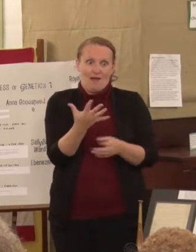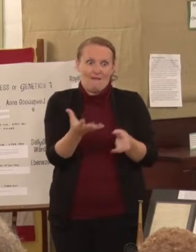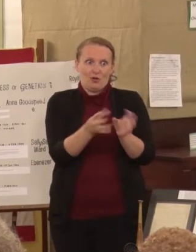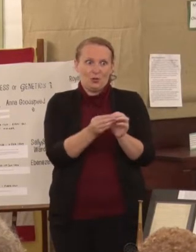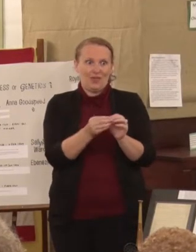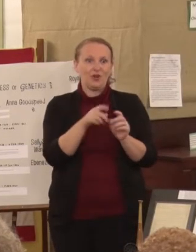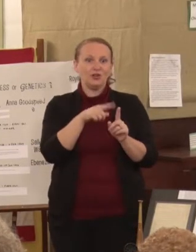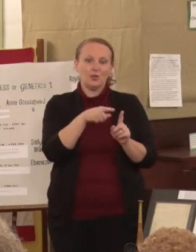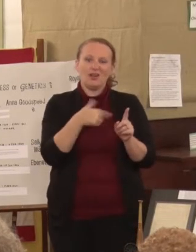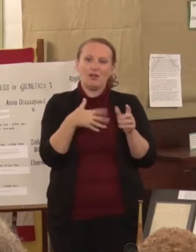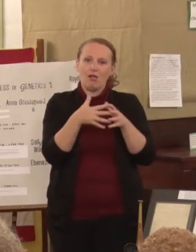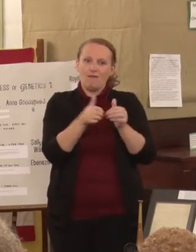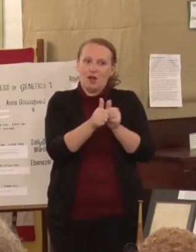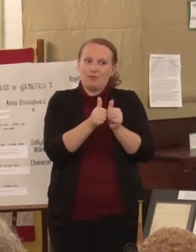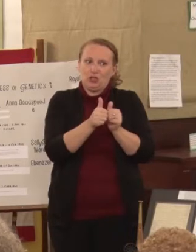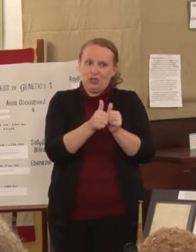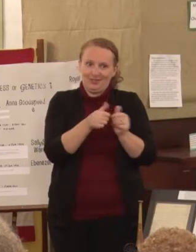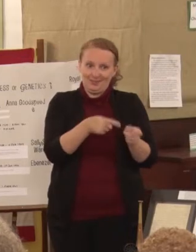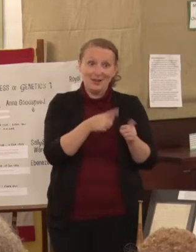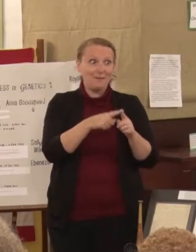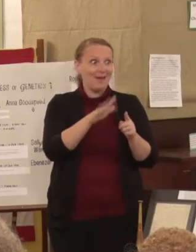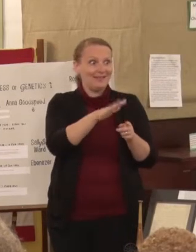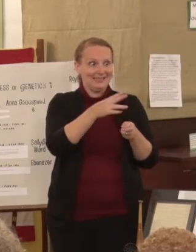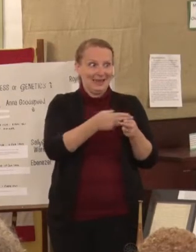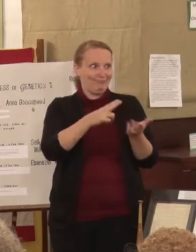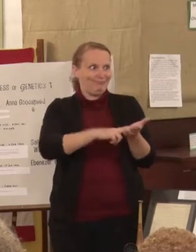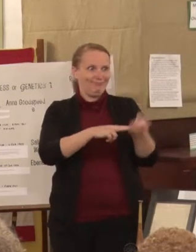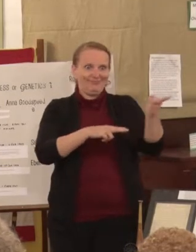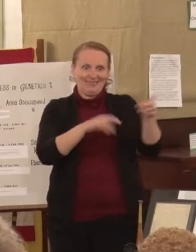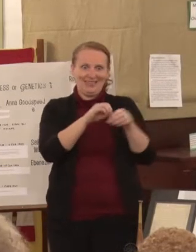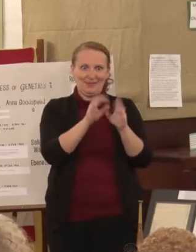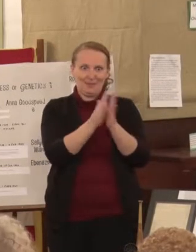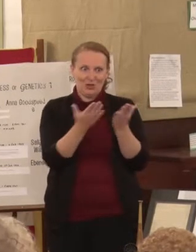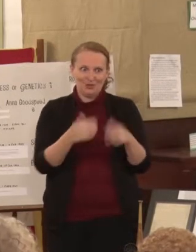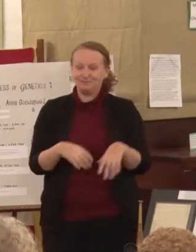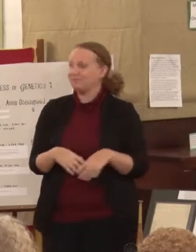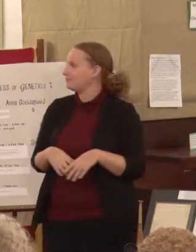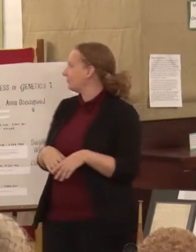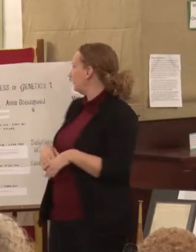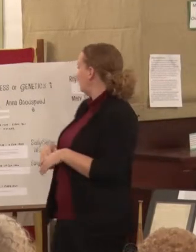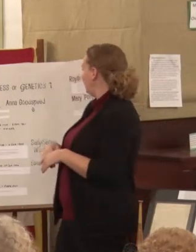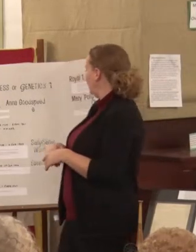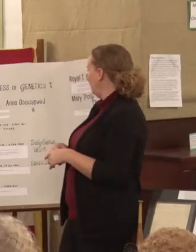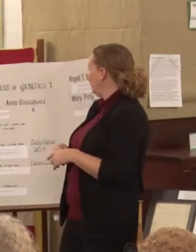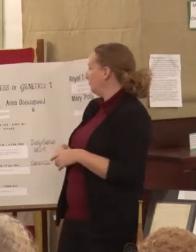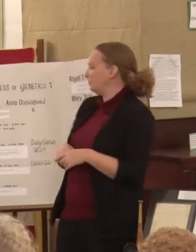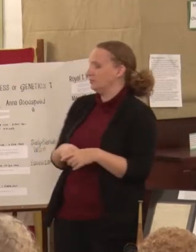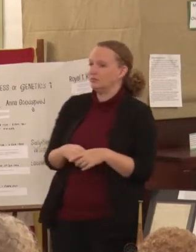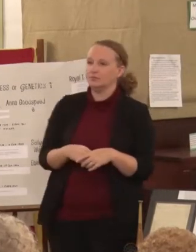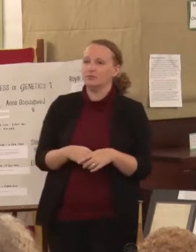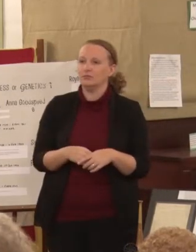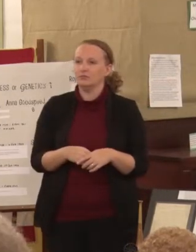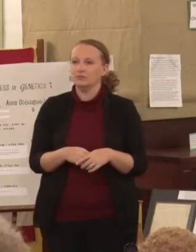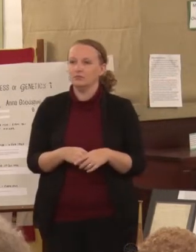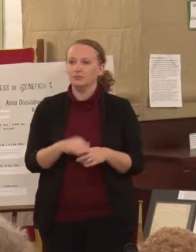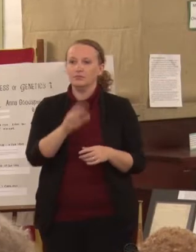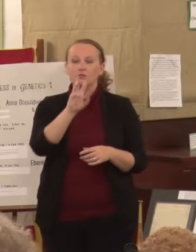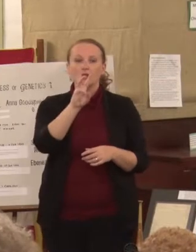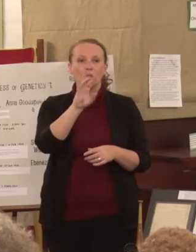Then we had William Pitt Gilbert. William Pitt Gilbert is a son, I mean a brother to Samuel. He's